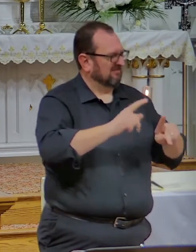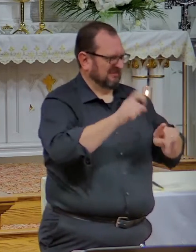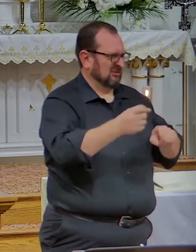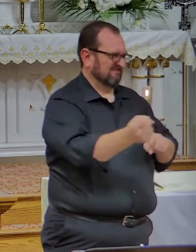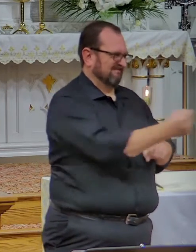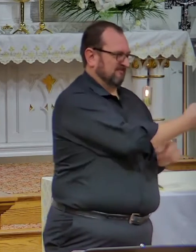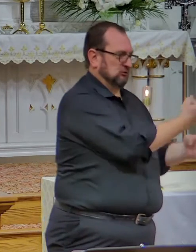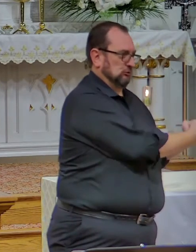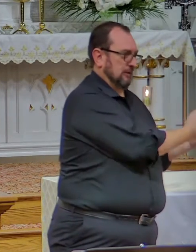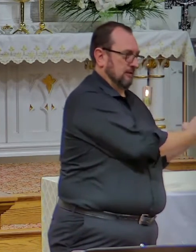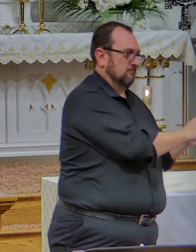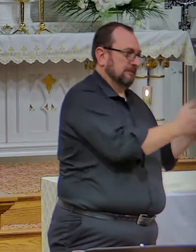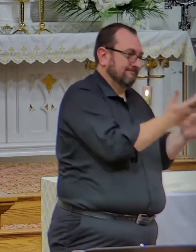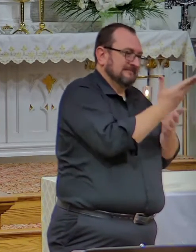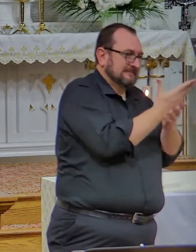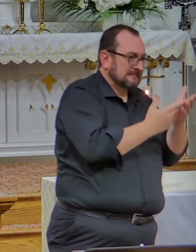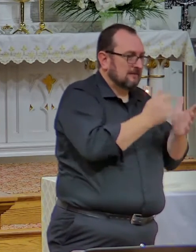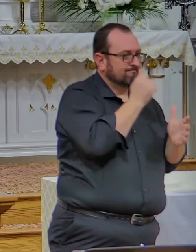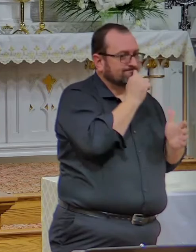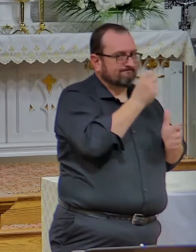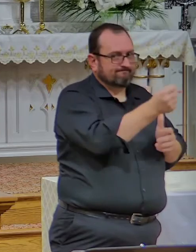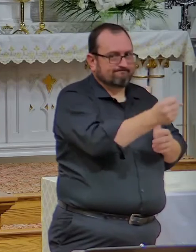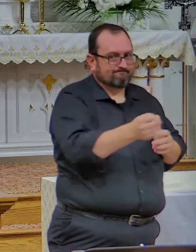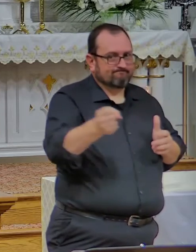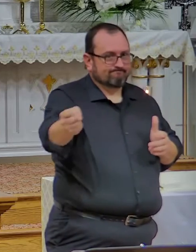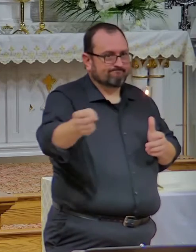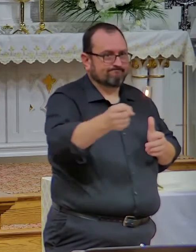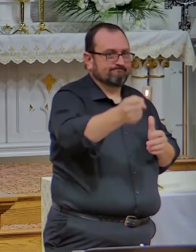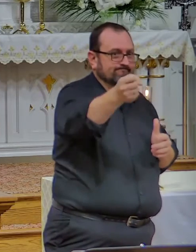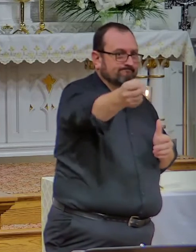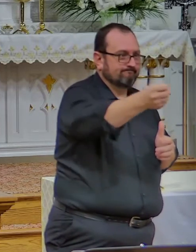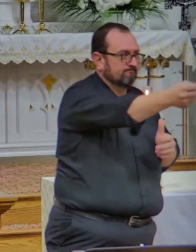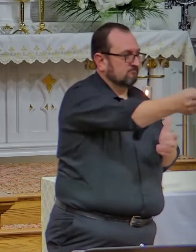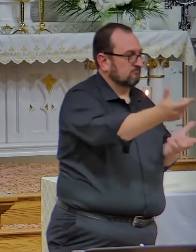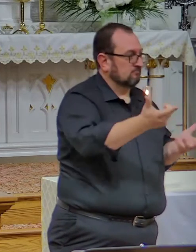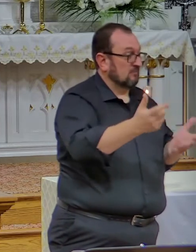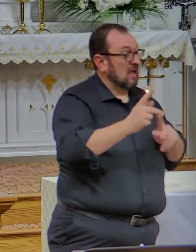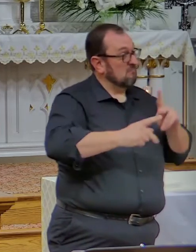if you don't love the kids, you don't love me.